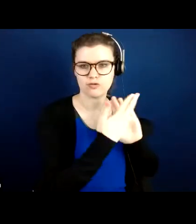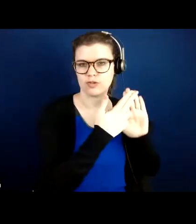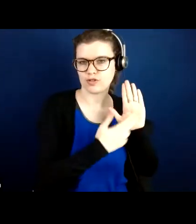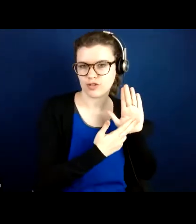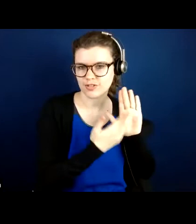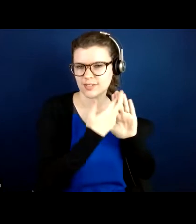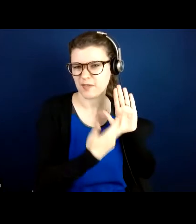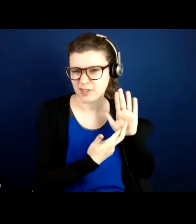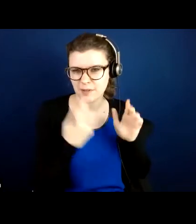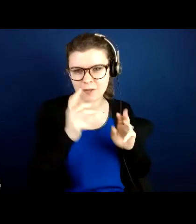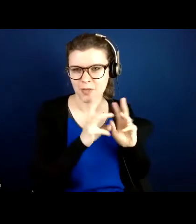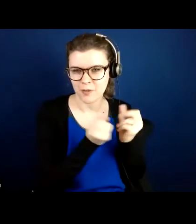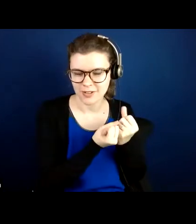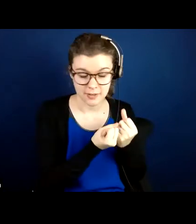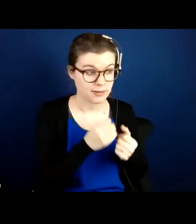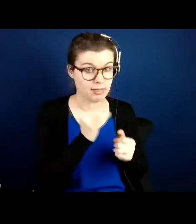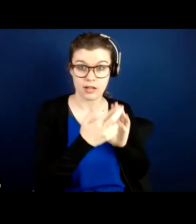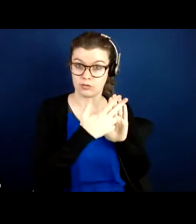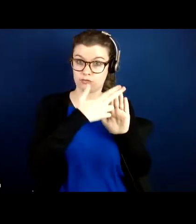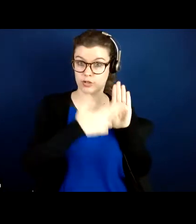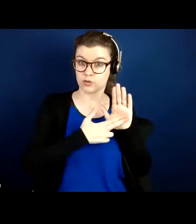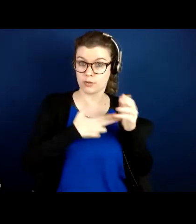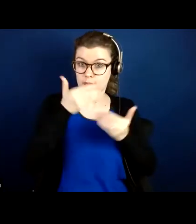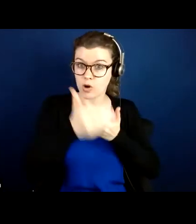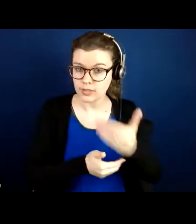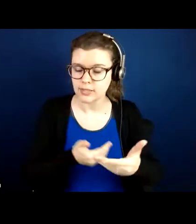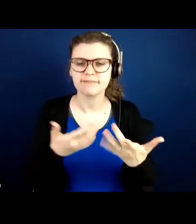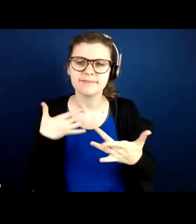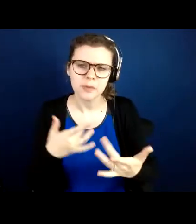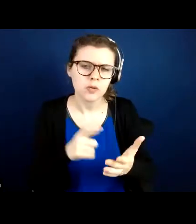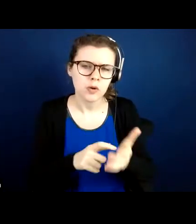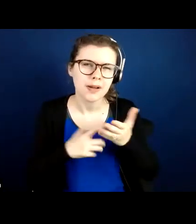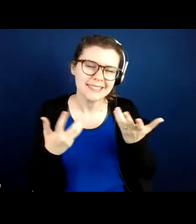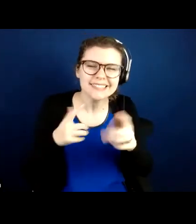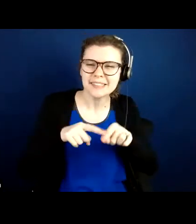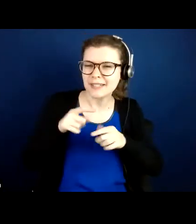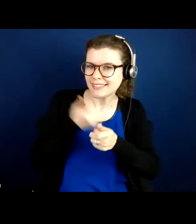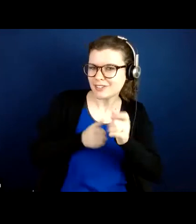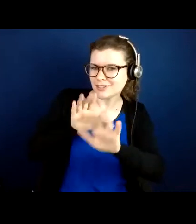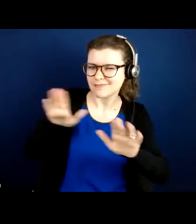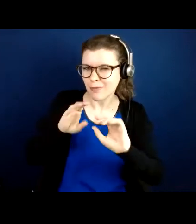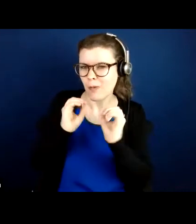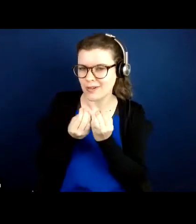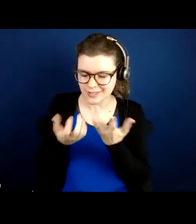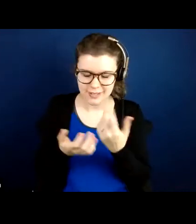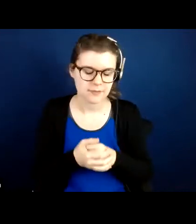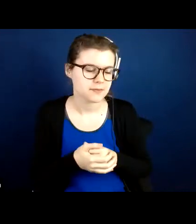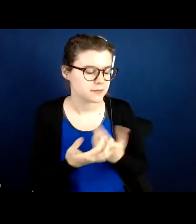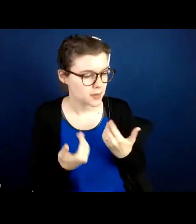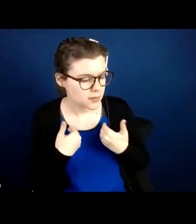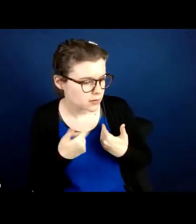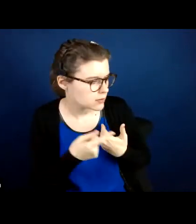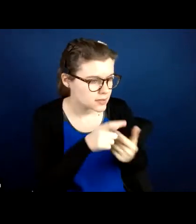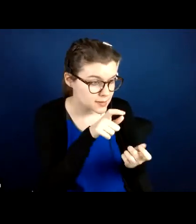And as part of registration for the workshop, oftentimes there's, depending on your organization, you may have a specific